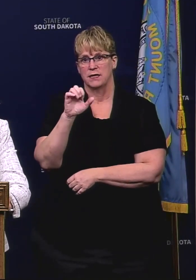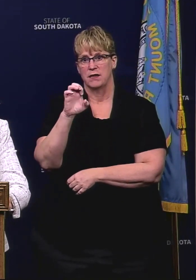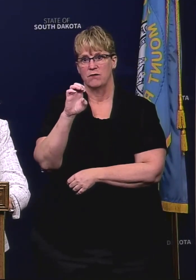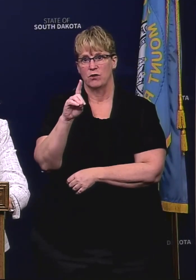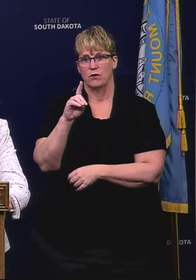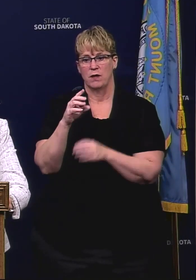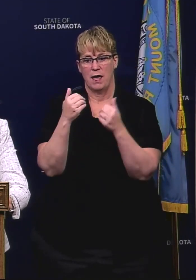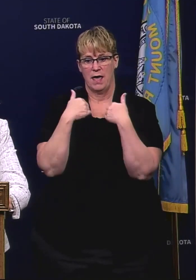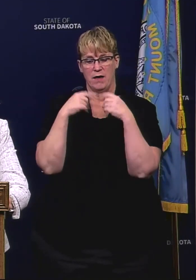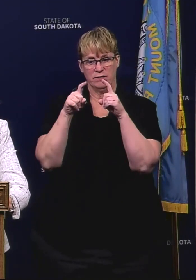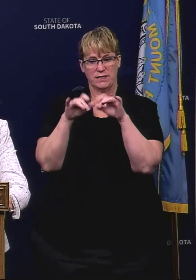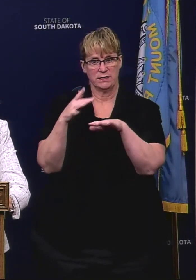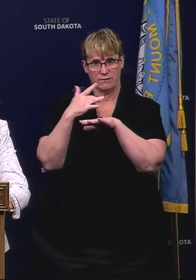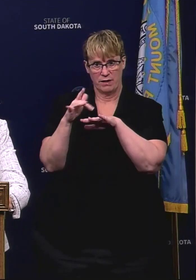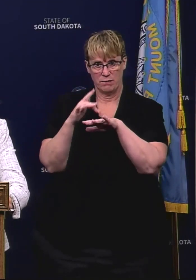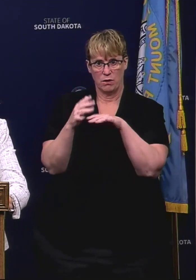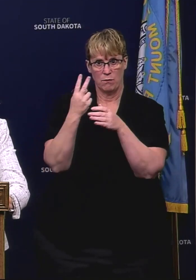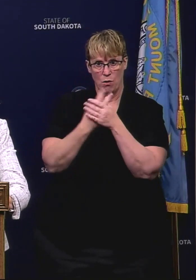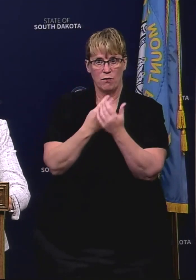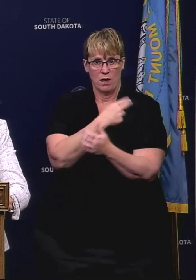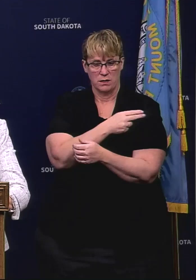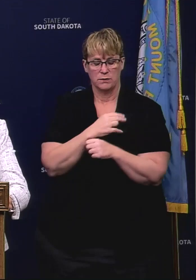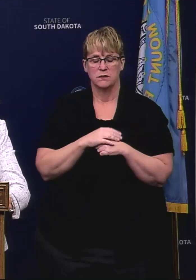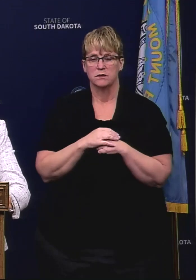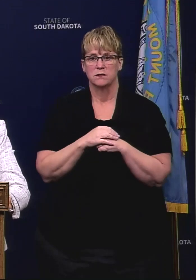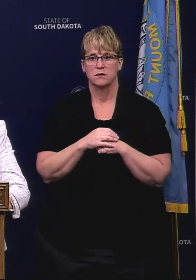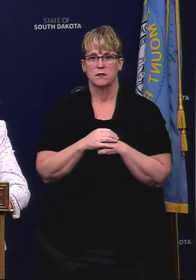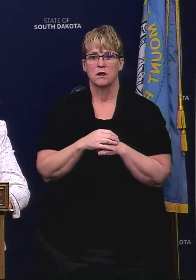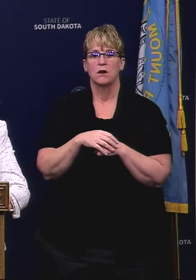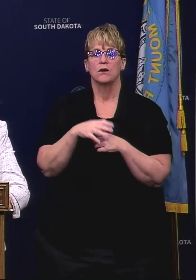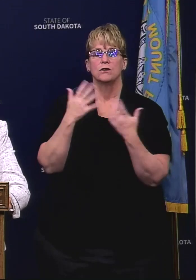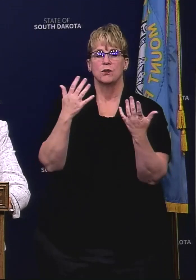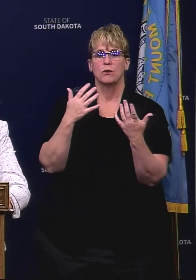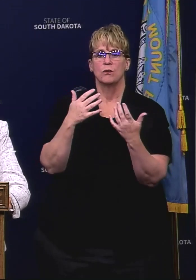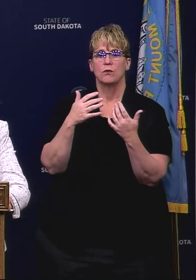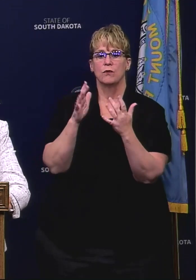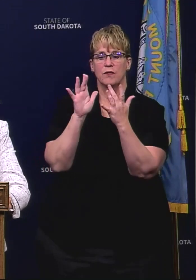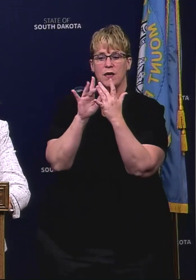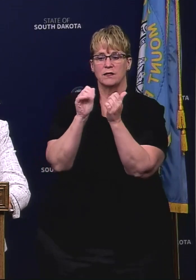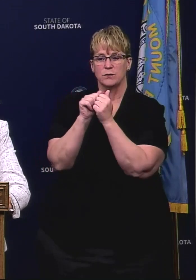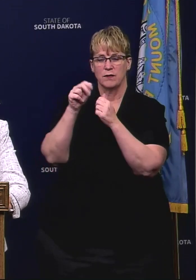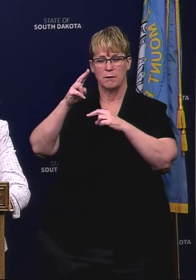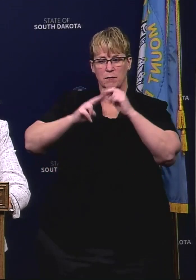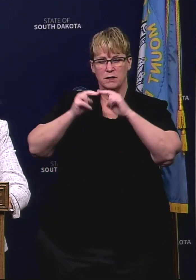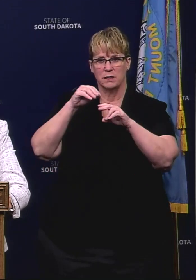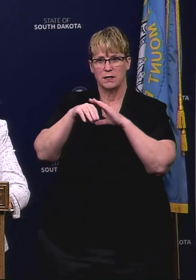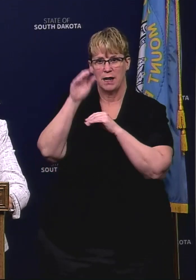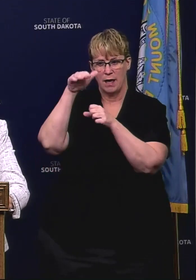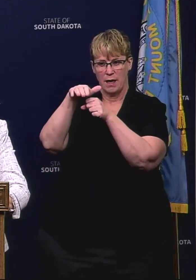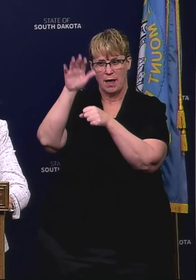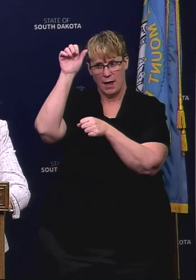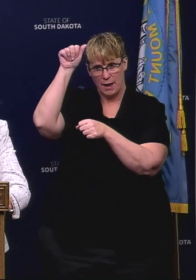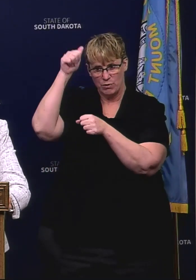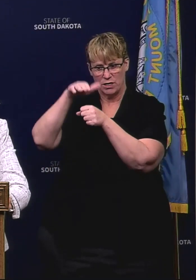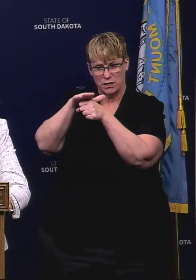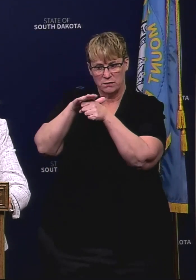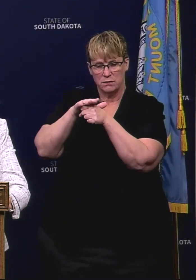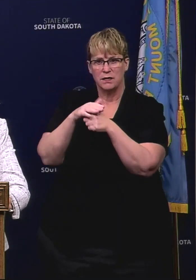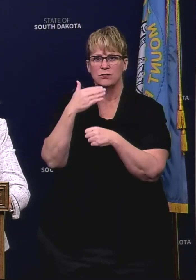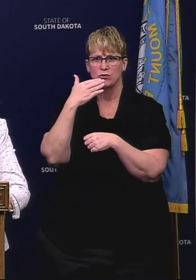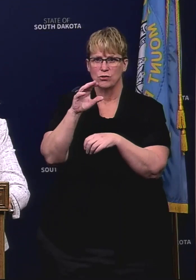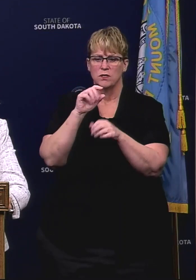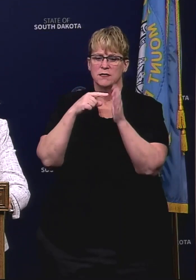testing available and so the daily contacts that we've been able to have with this facility I think are a great example of